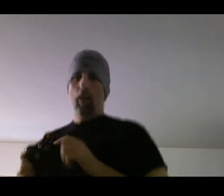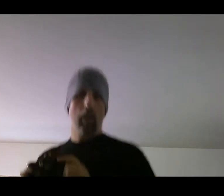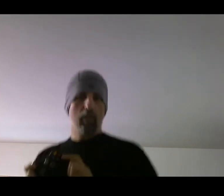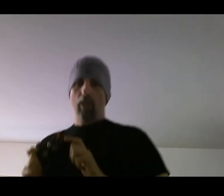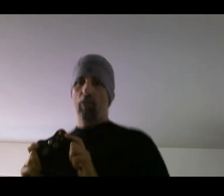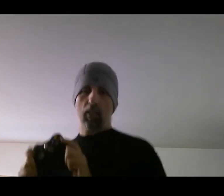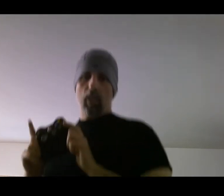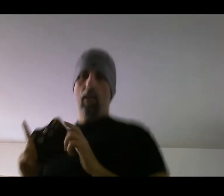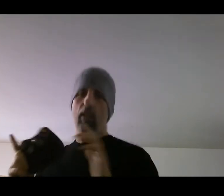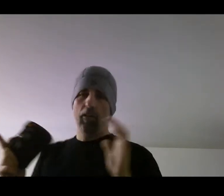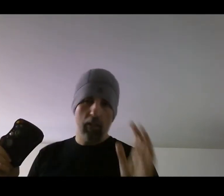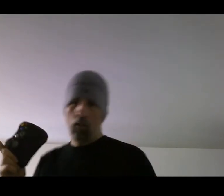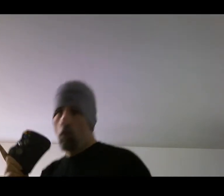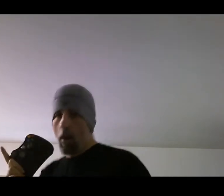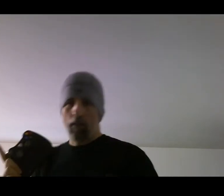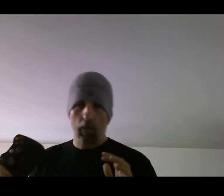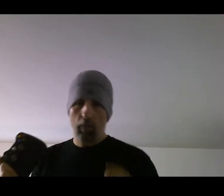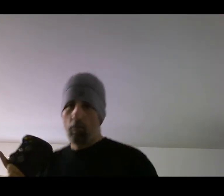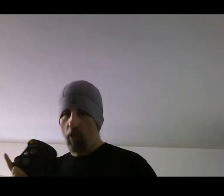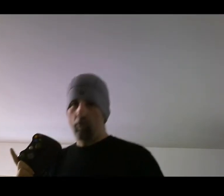Left click again, and then you'll go back to the flat foot.